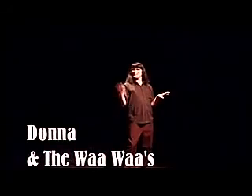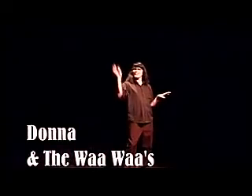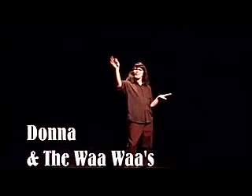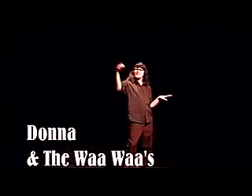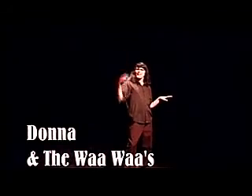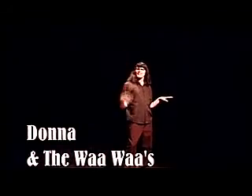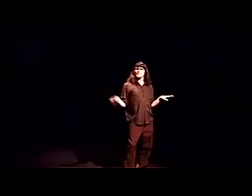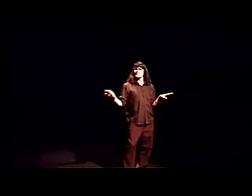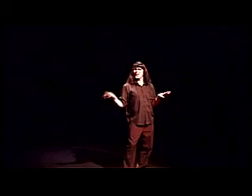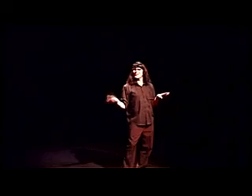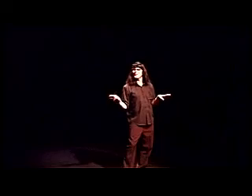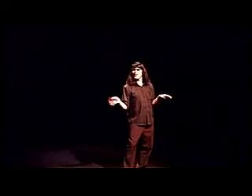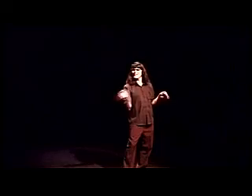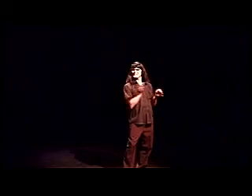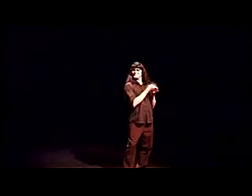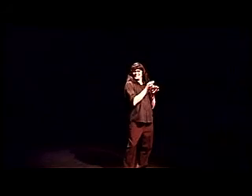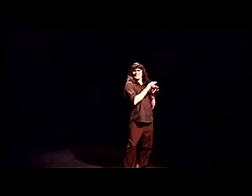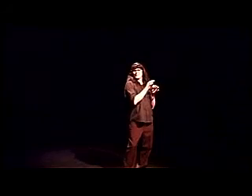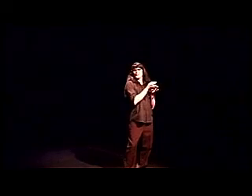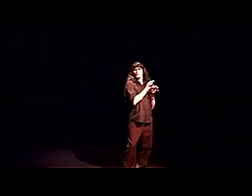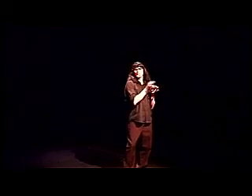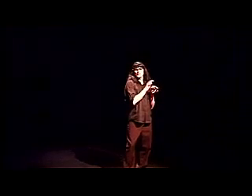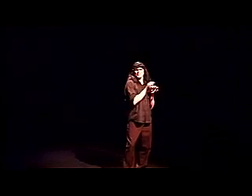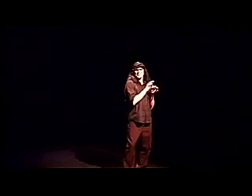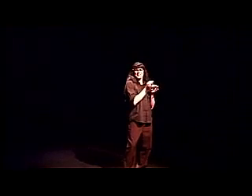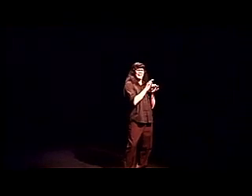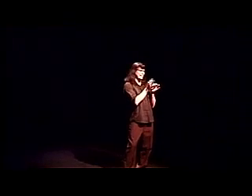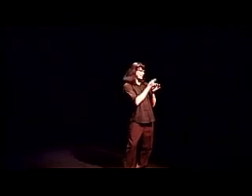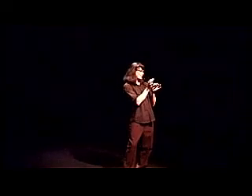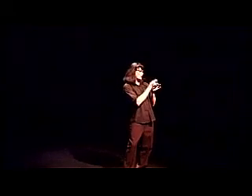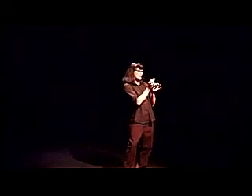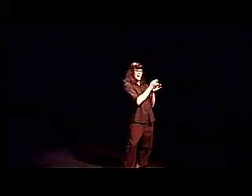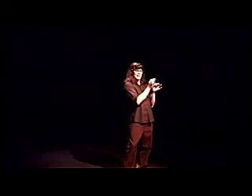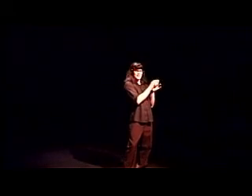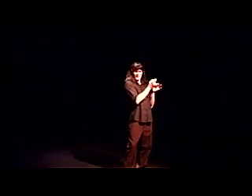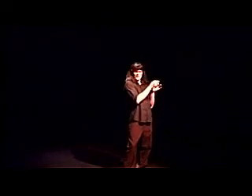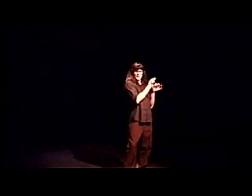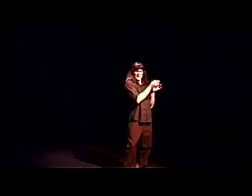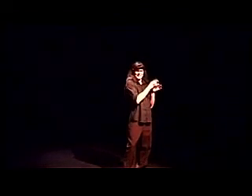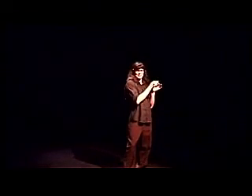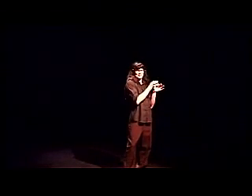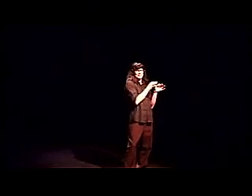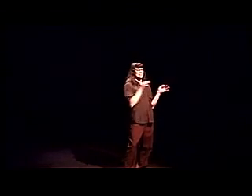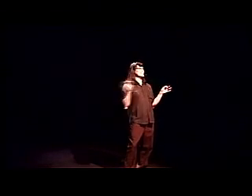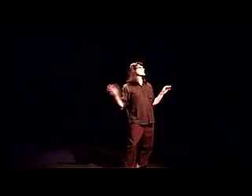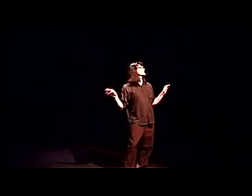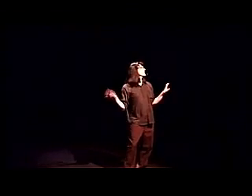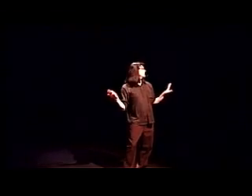G'day Trace, how are you doing, darling? That's good. Good to see you. You look great. You look great. no, there it is.